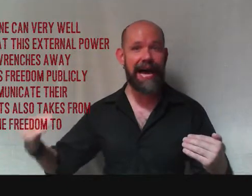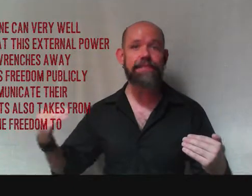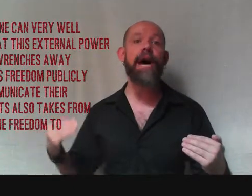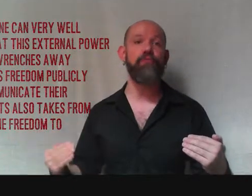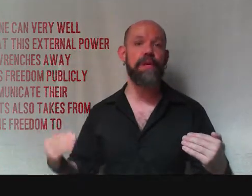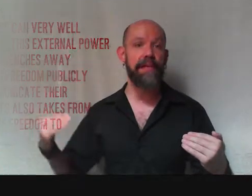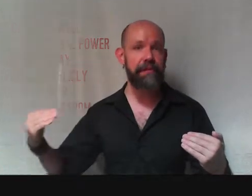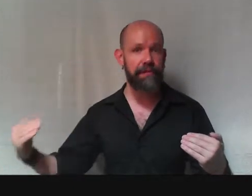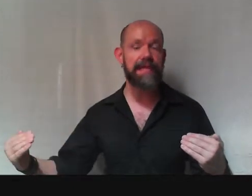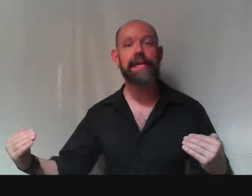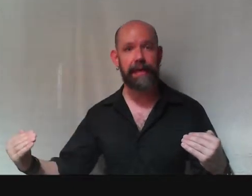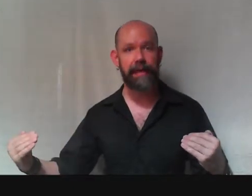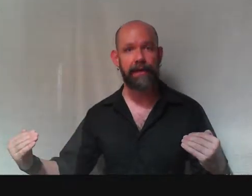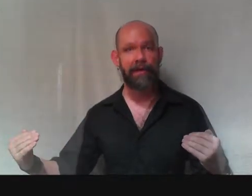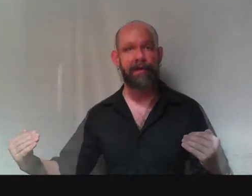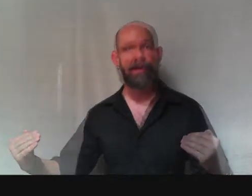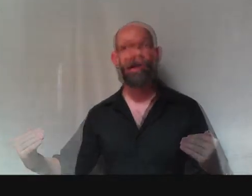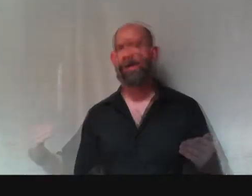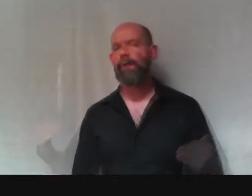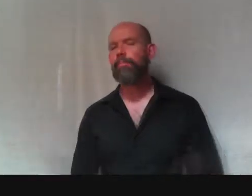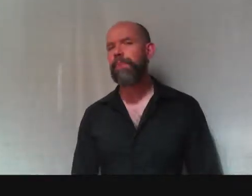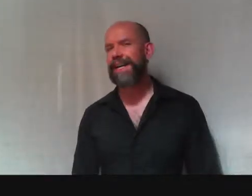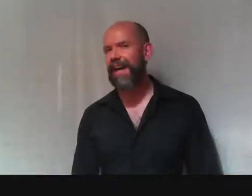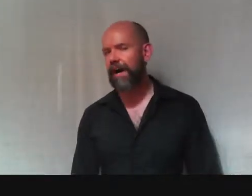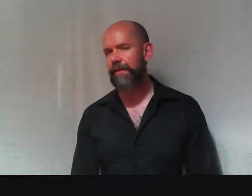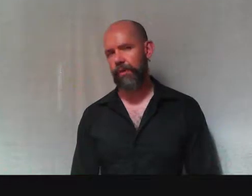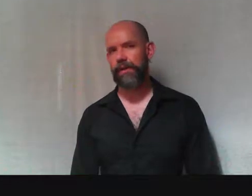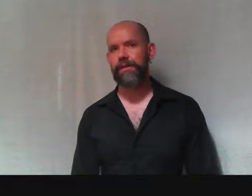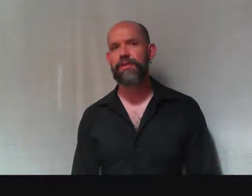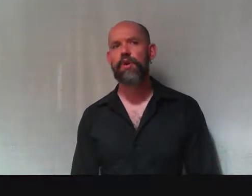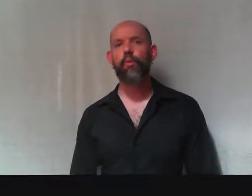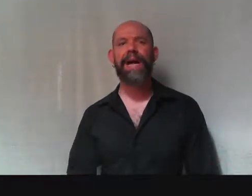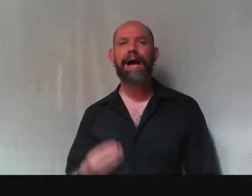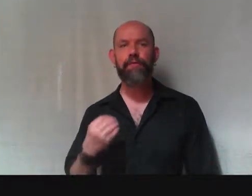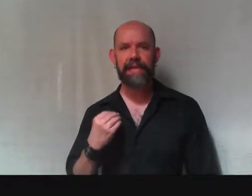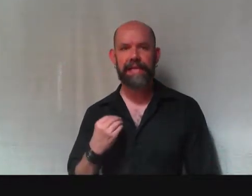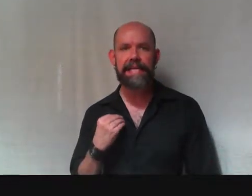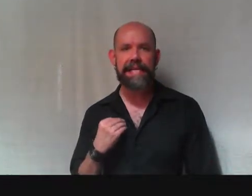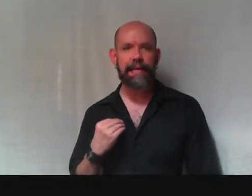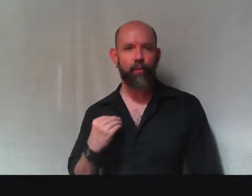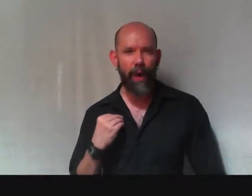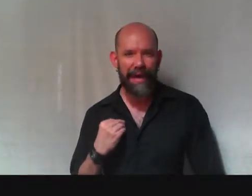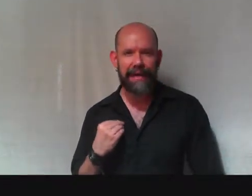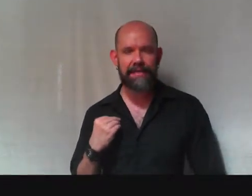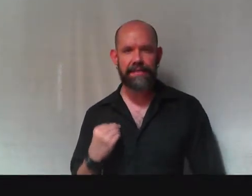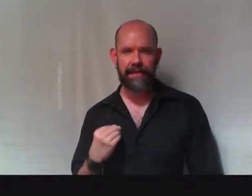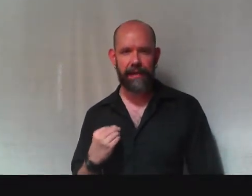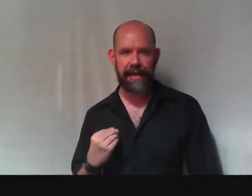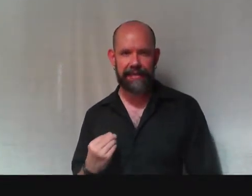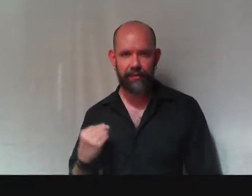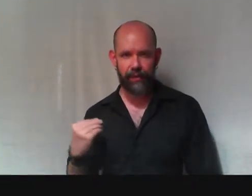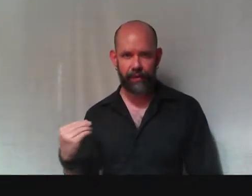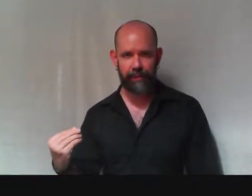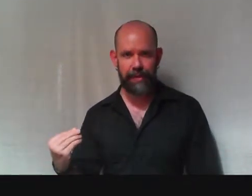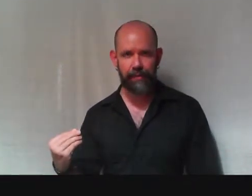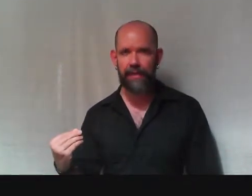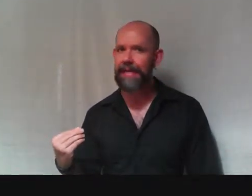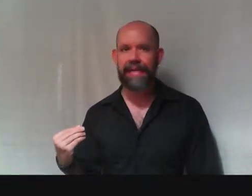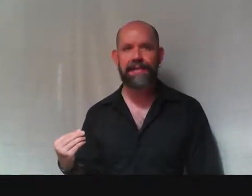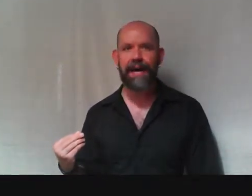I'm not really thinking. But in other words, what I really need when I discuss my ideas with other people is not